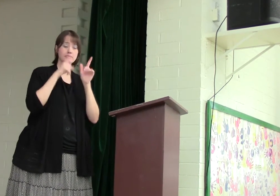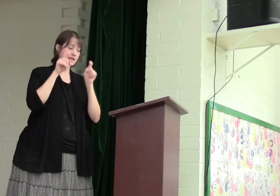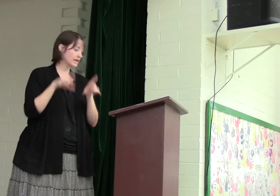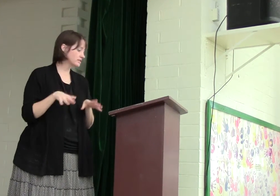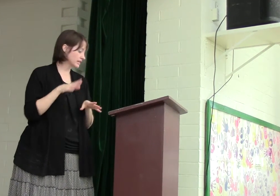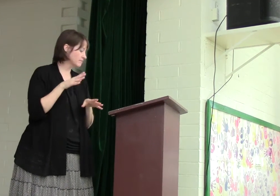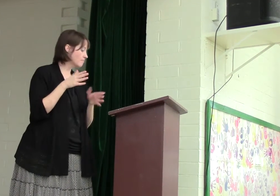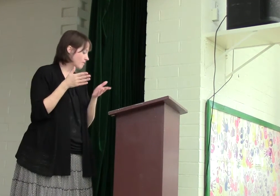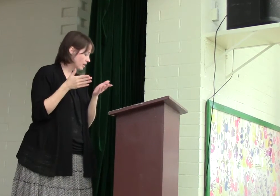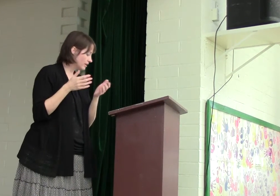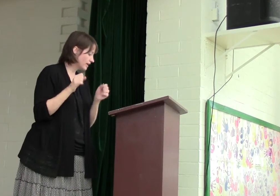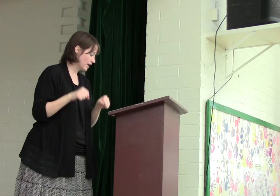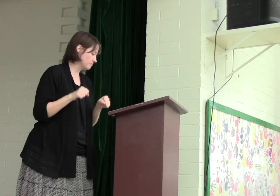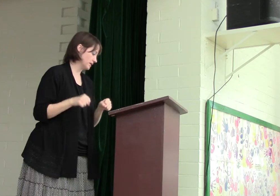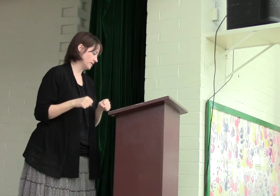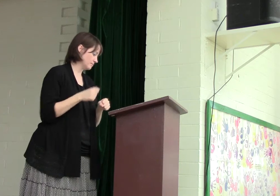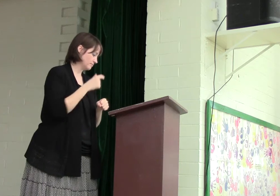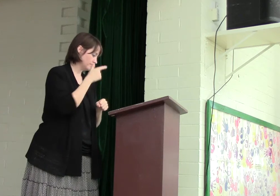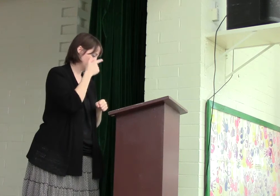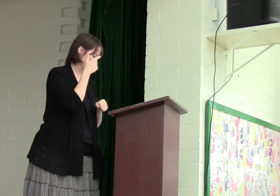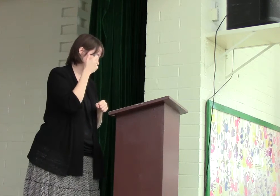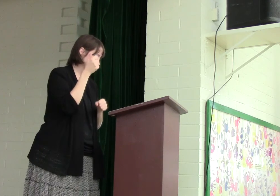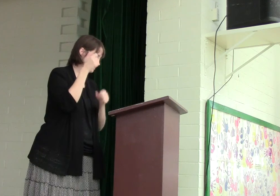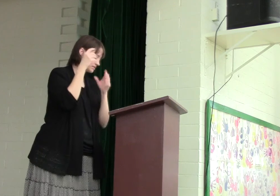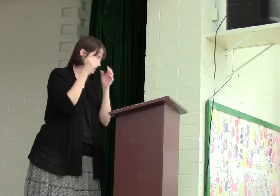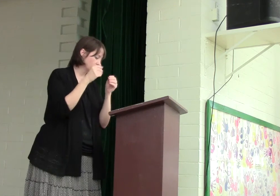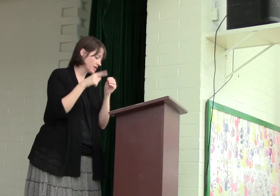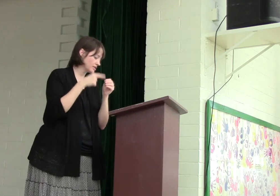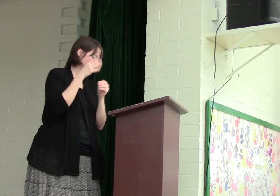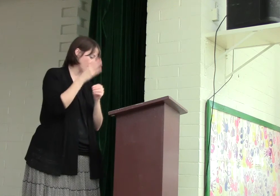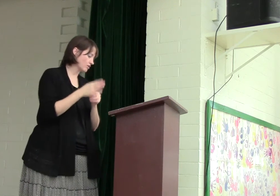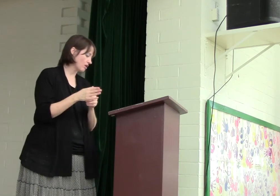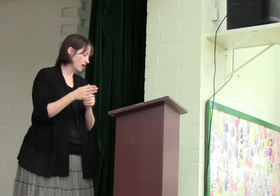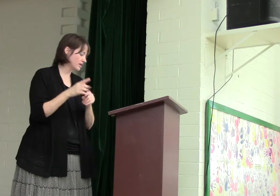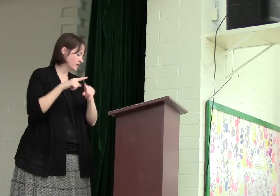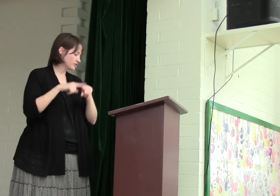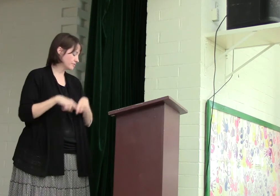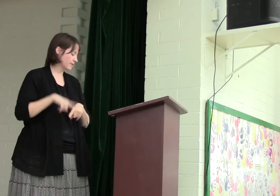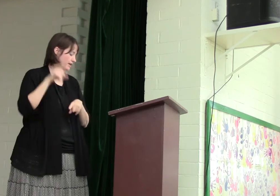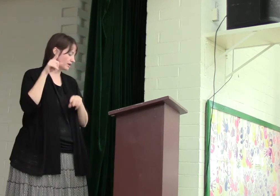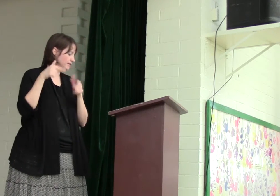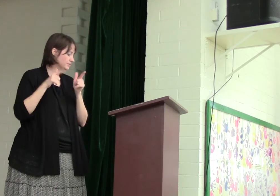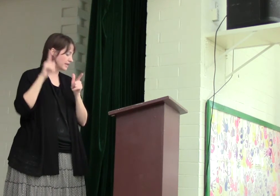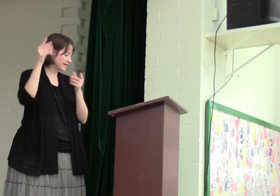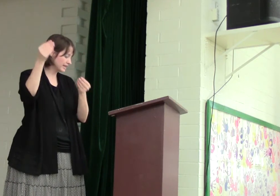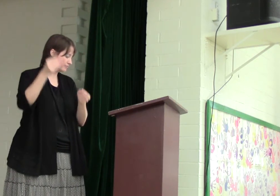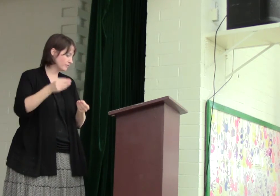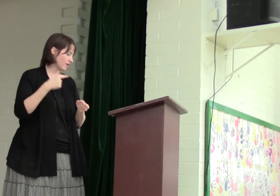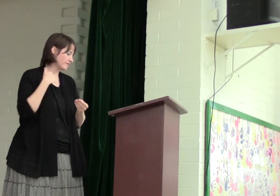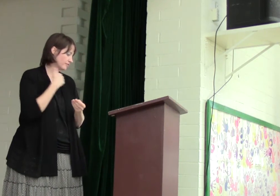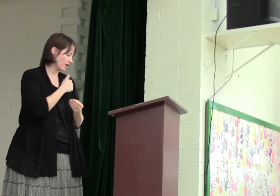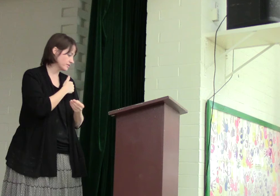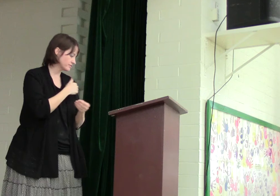testing can be, because it's teaching us about God, to depend on him, to let him provide for us.